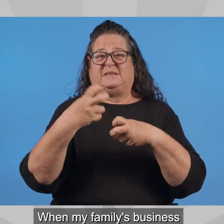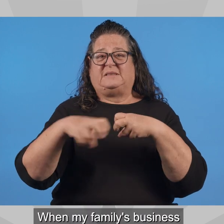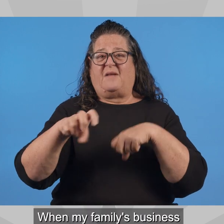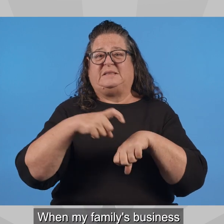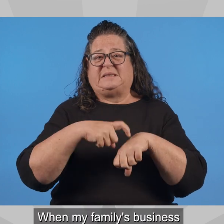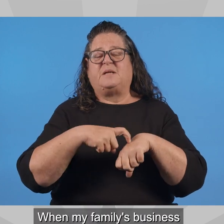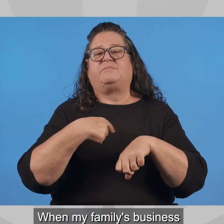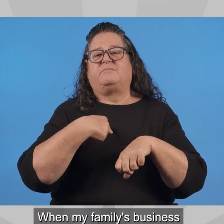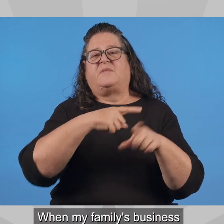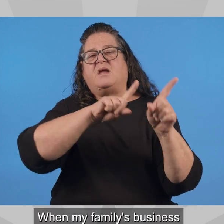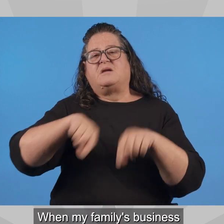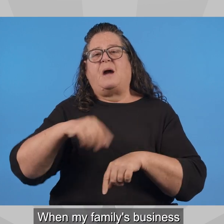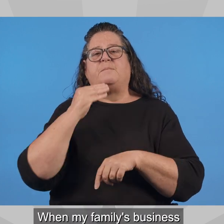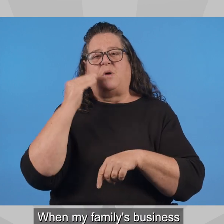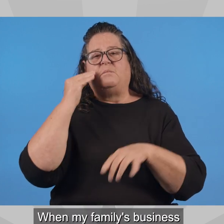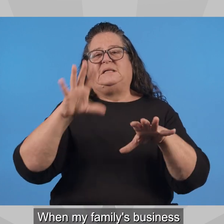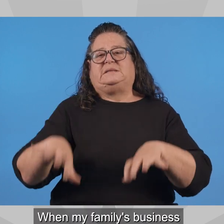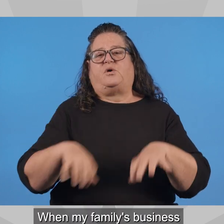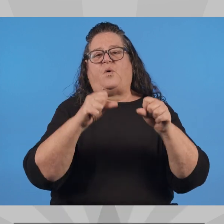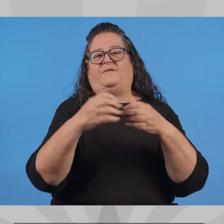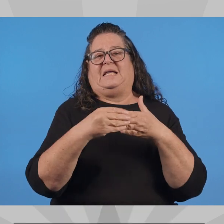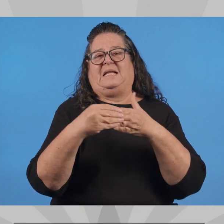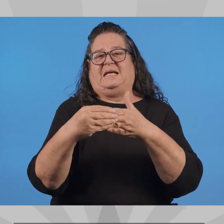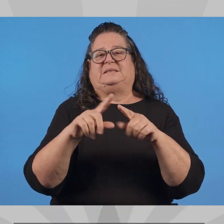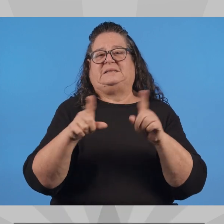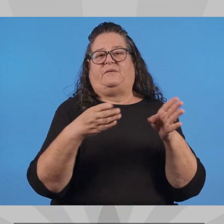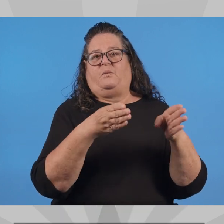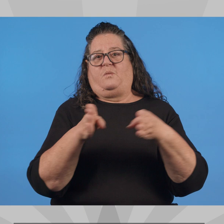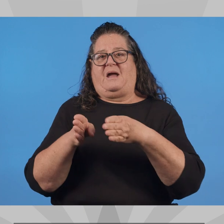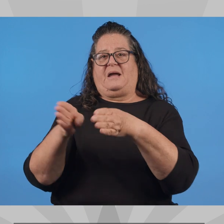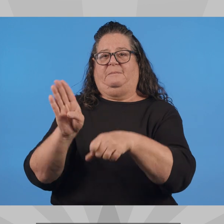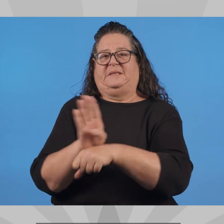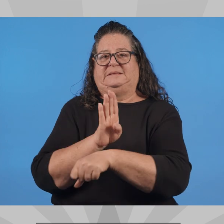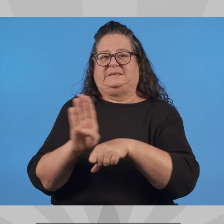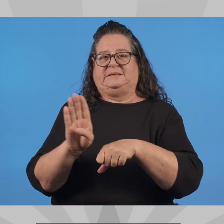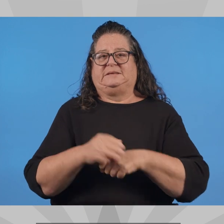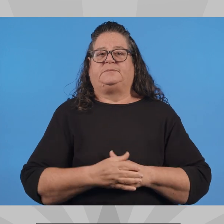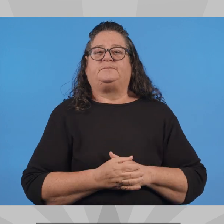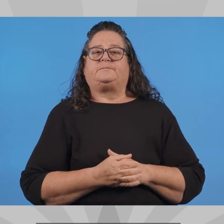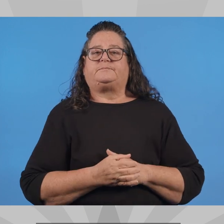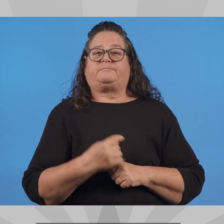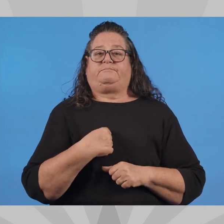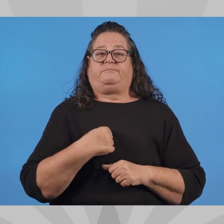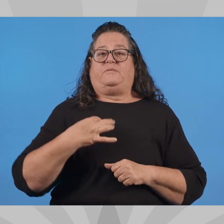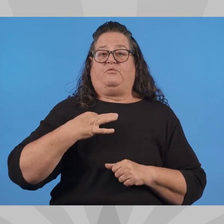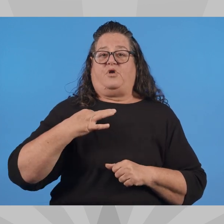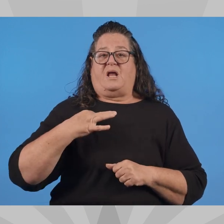When my family's business fell on tough times, I came home to take over leading it and provide new direction.